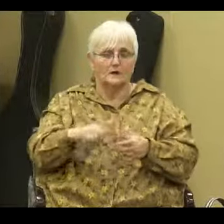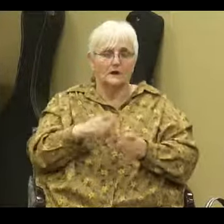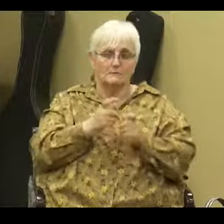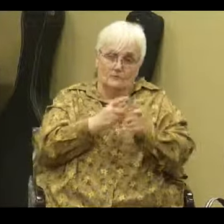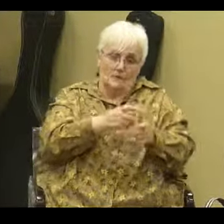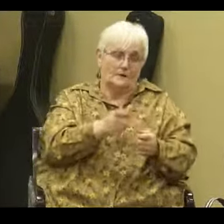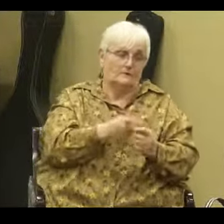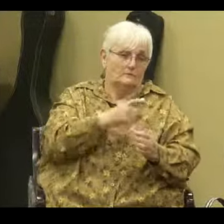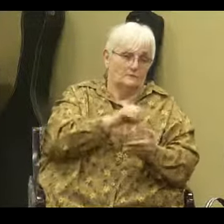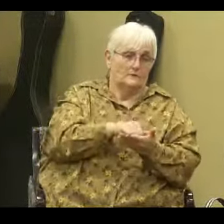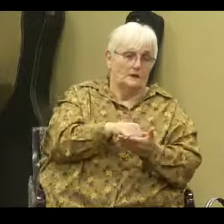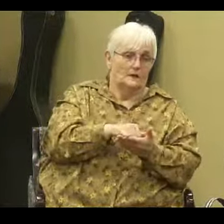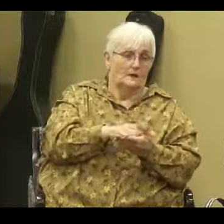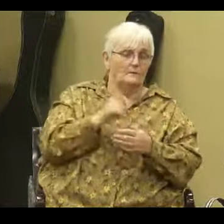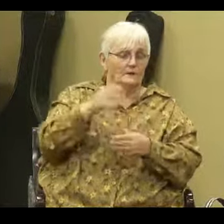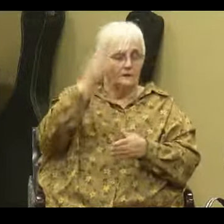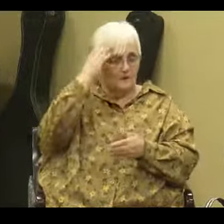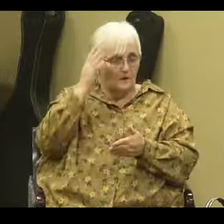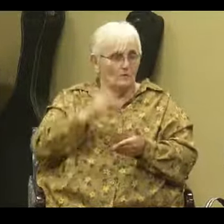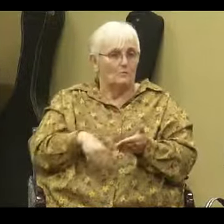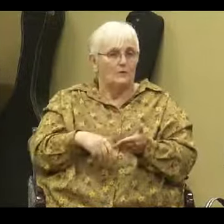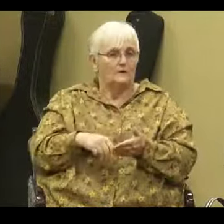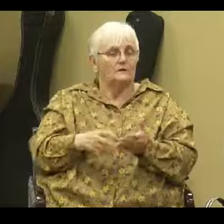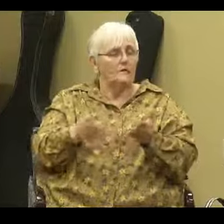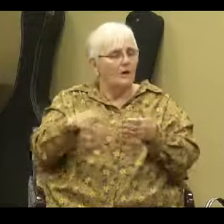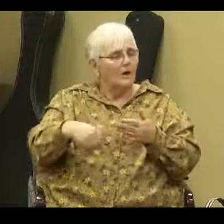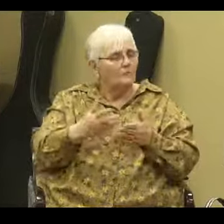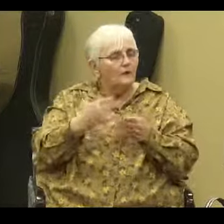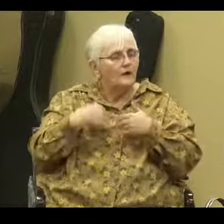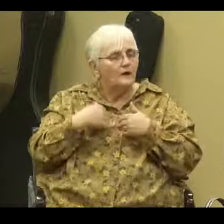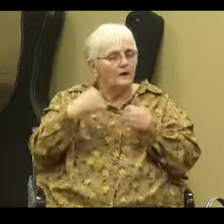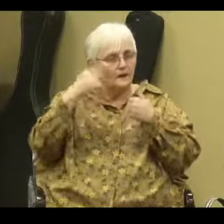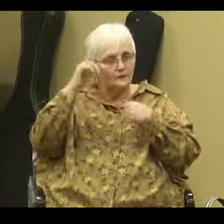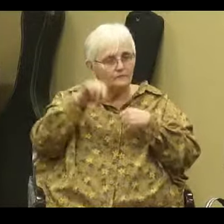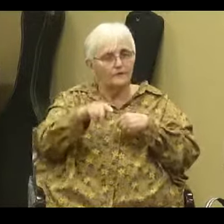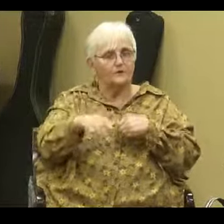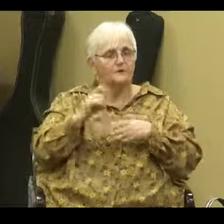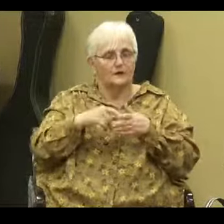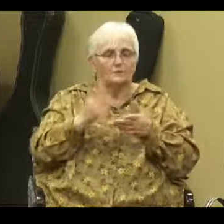that, but you know what? If you want all of what God has for you, that's what's going to happen.